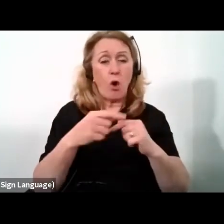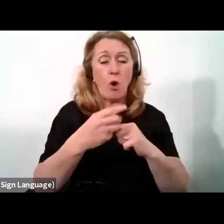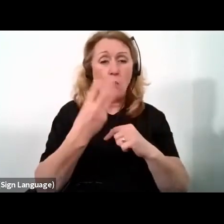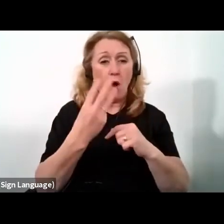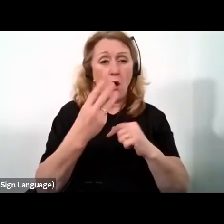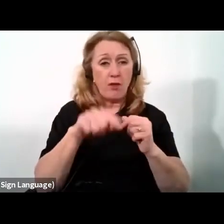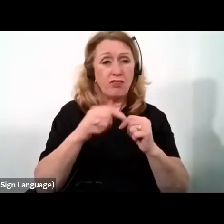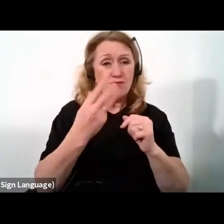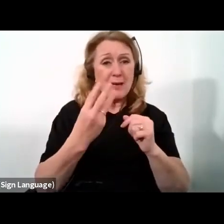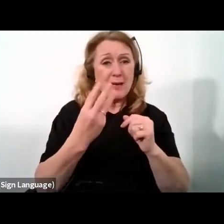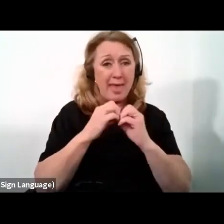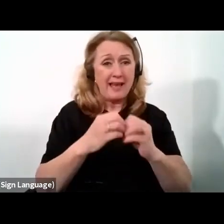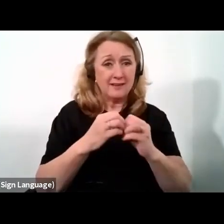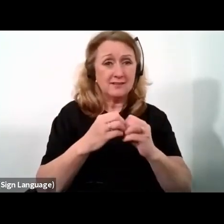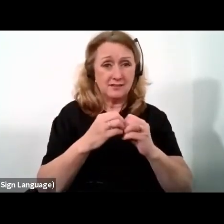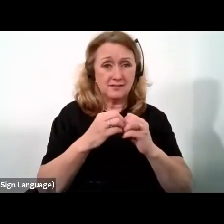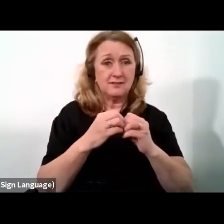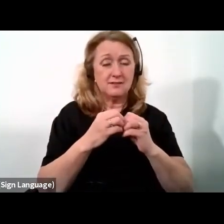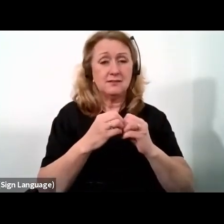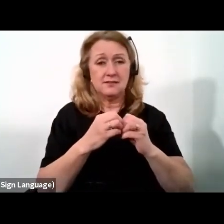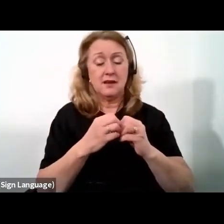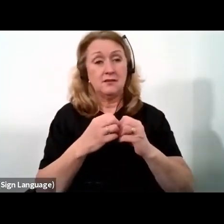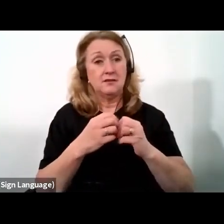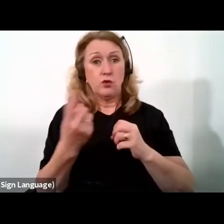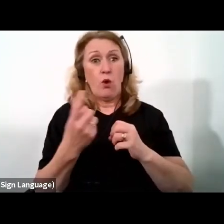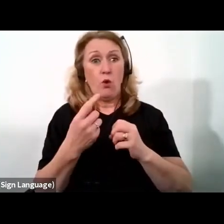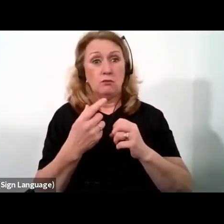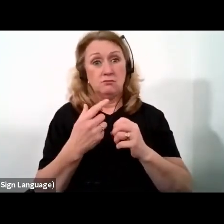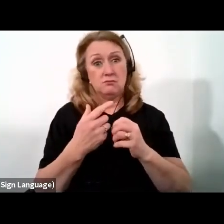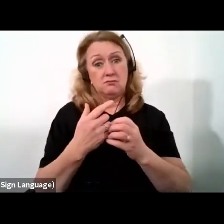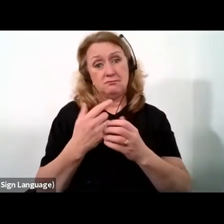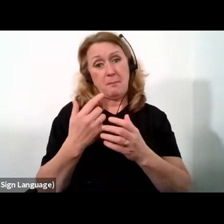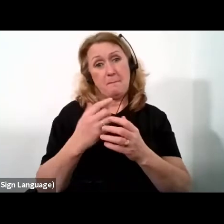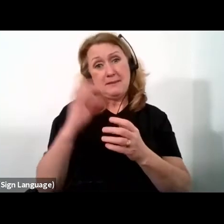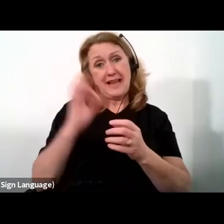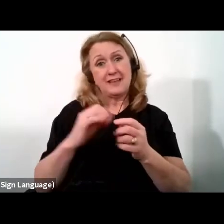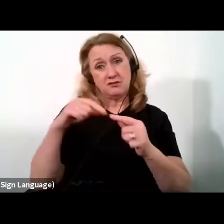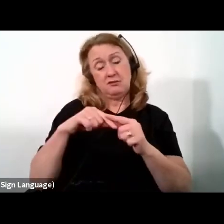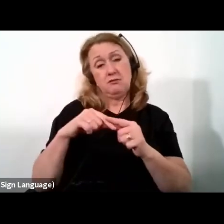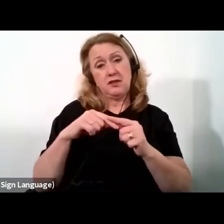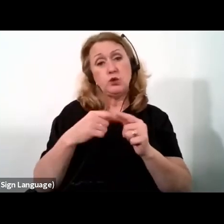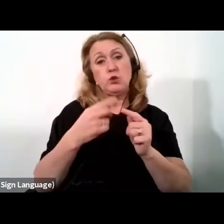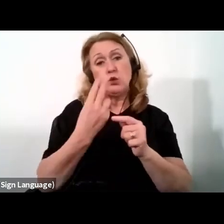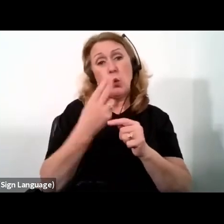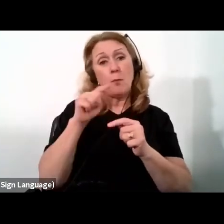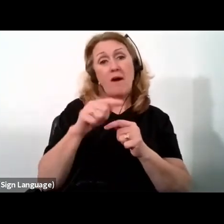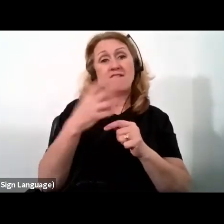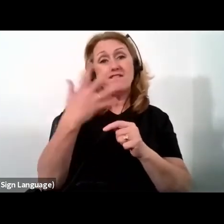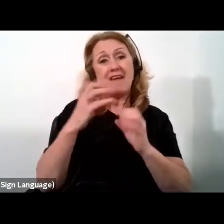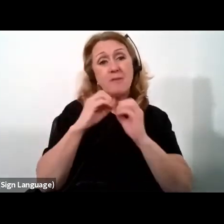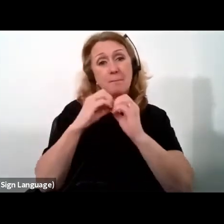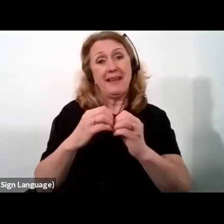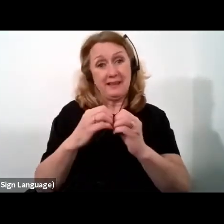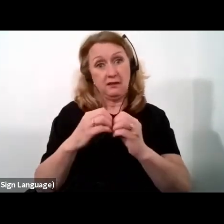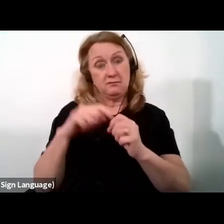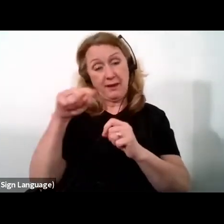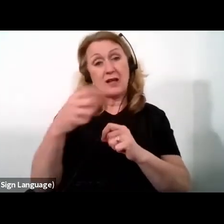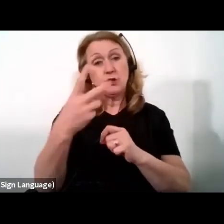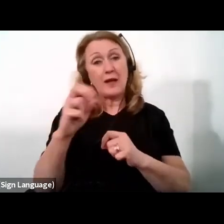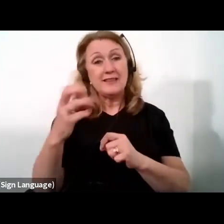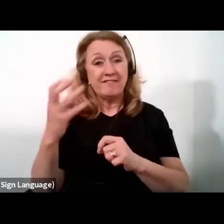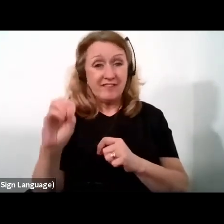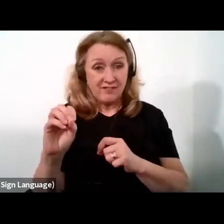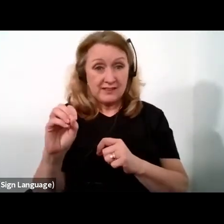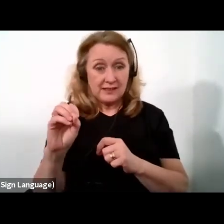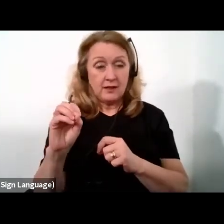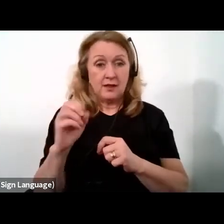representing 17% of global population, targeting 2.5 billion by 2050, and